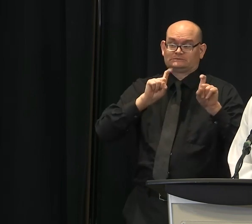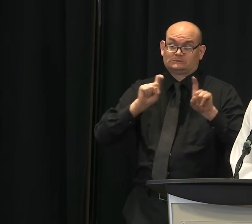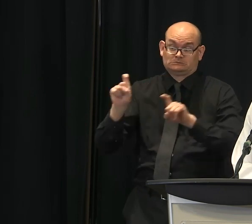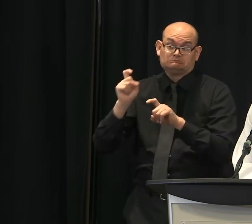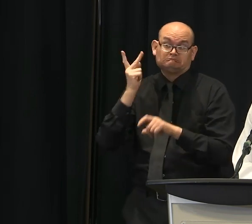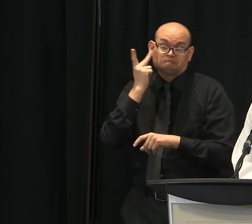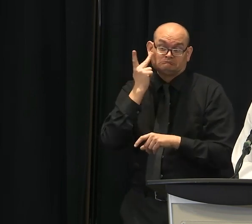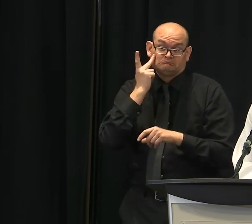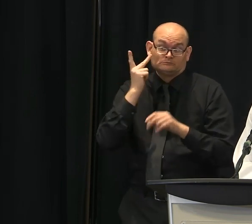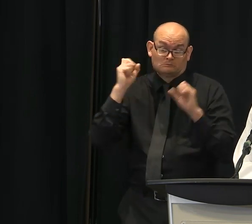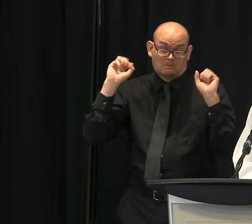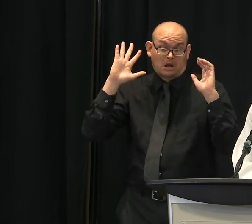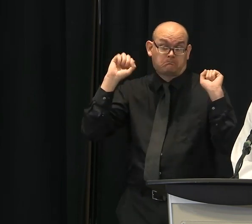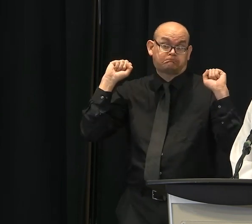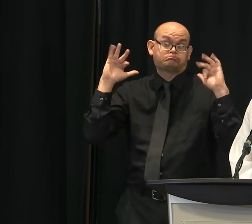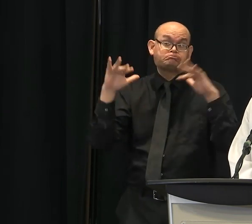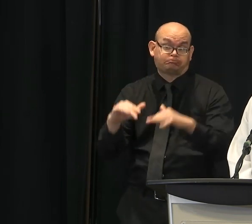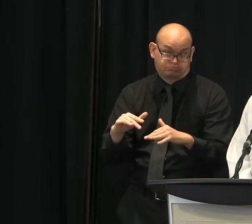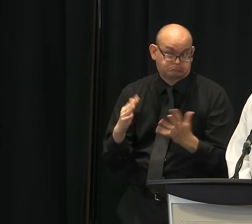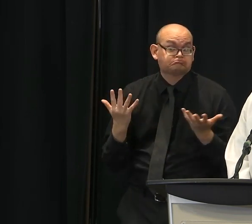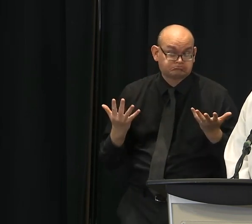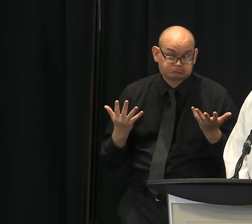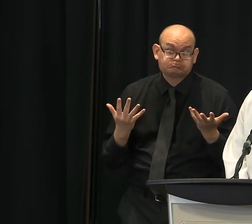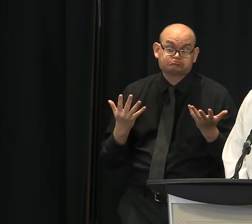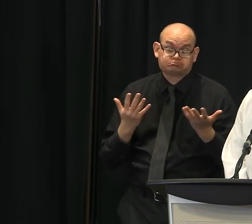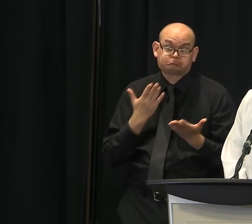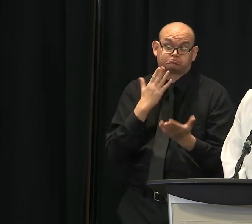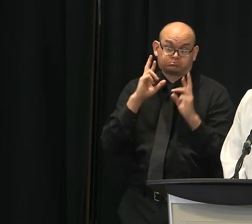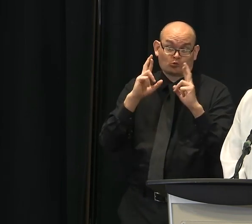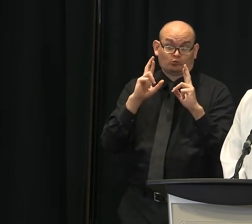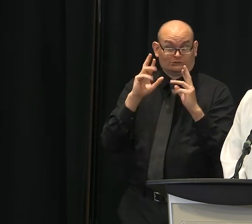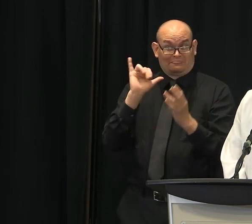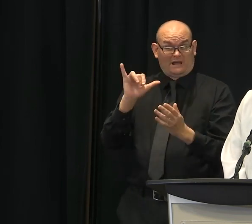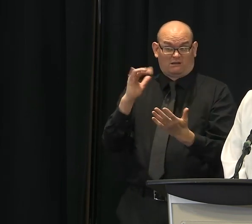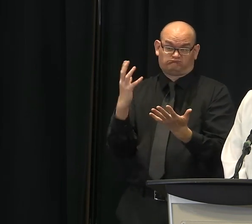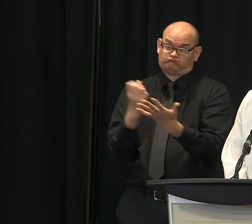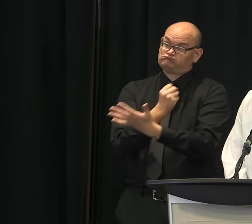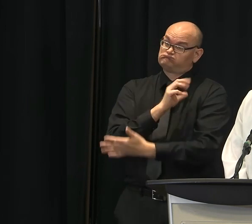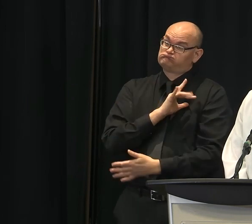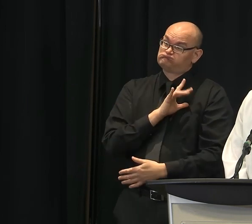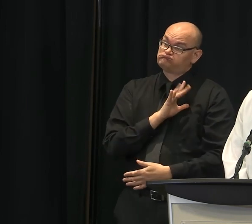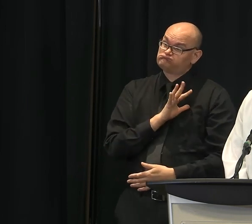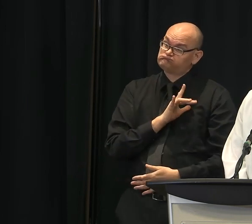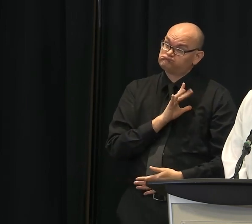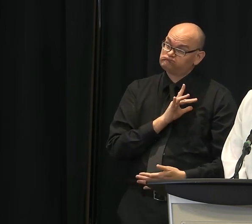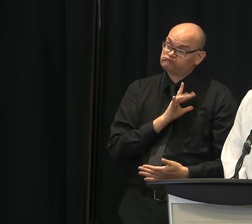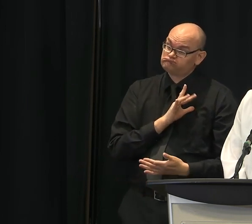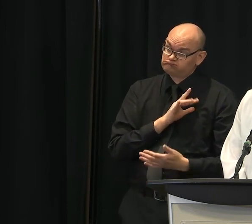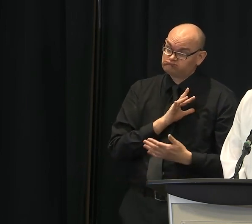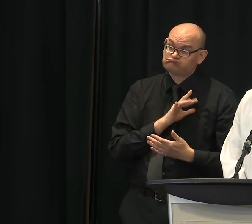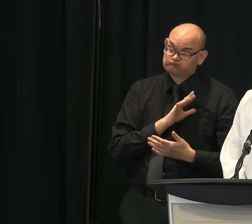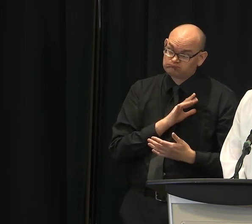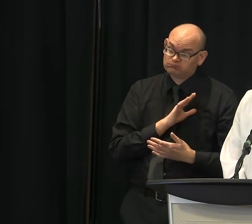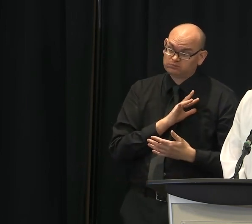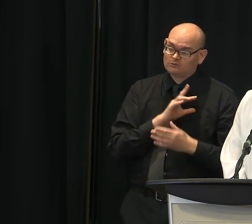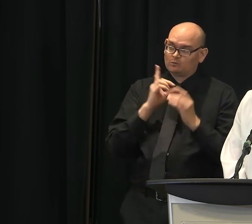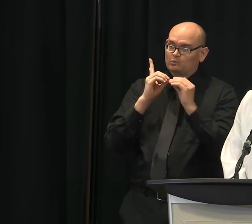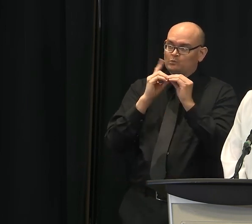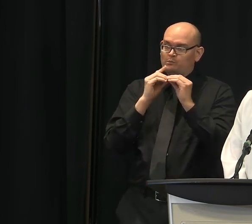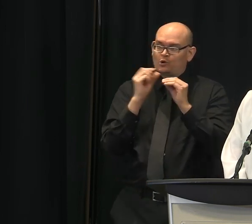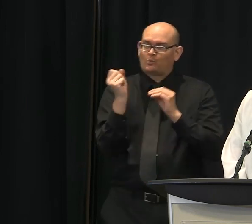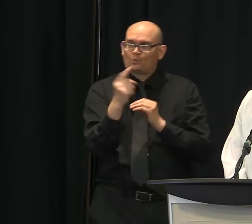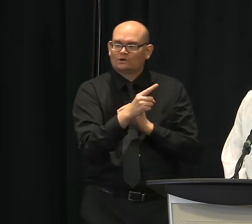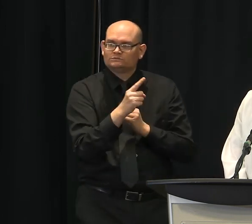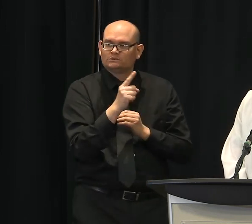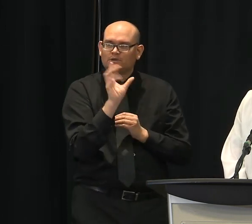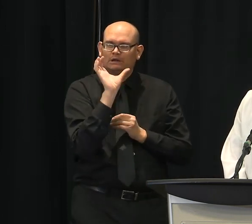as well. A bit of an odd question. I've heard several letter writers, people who use the